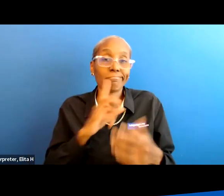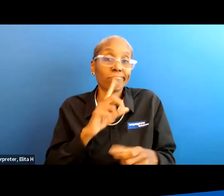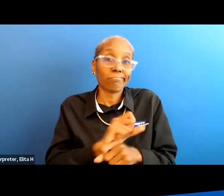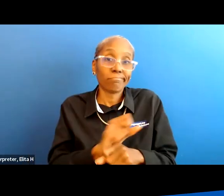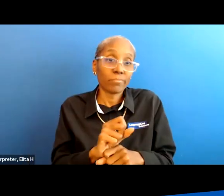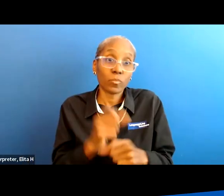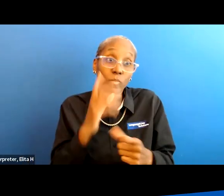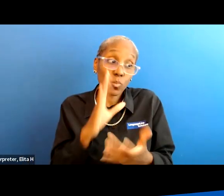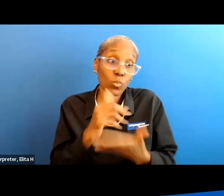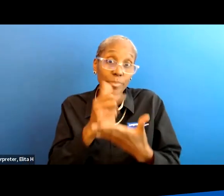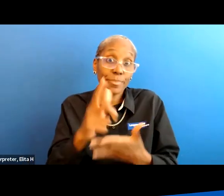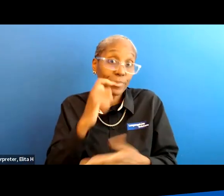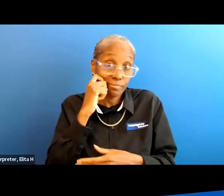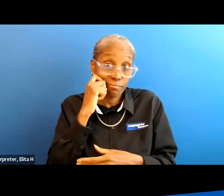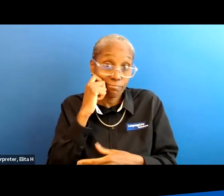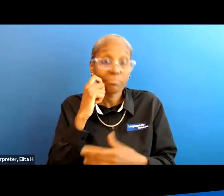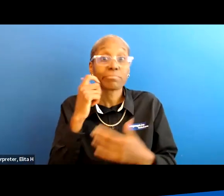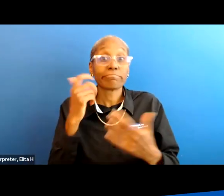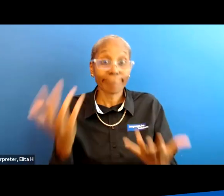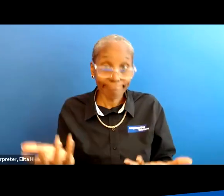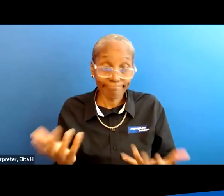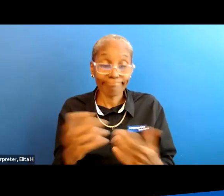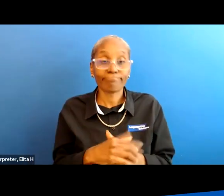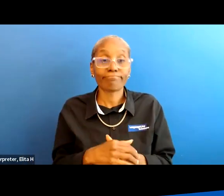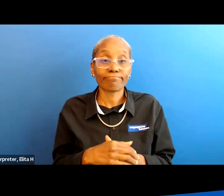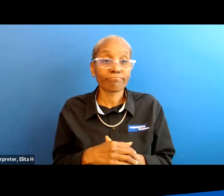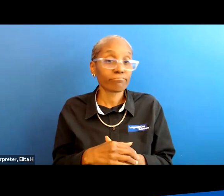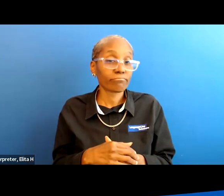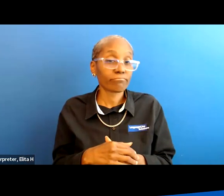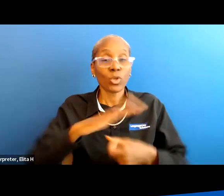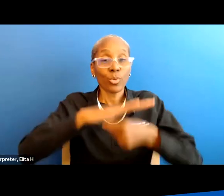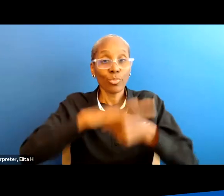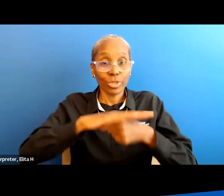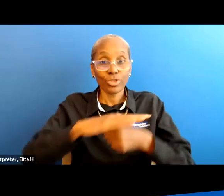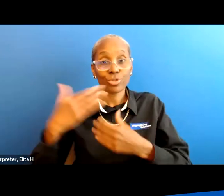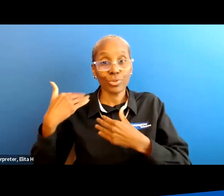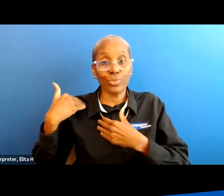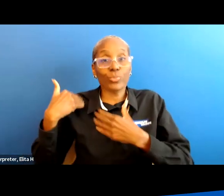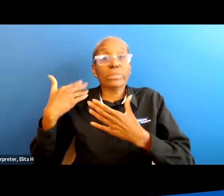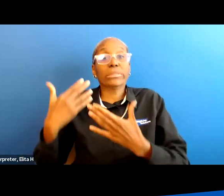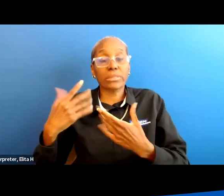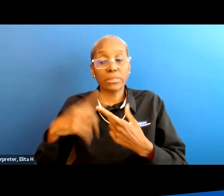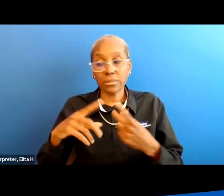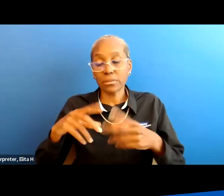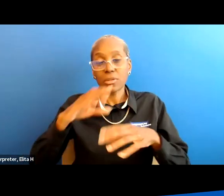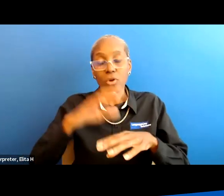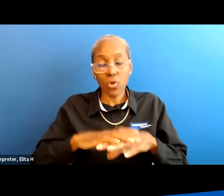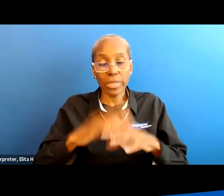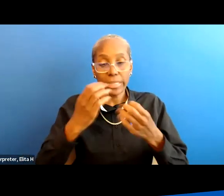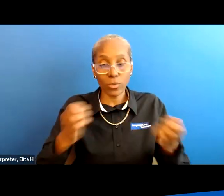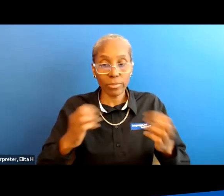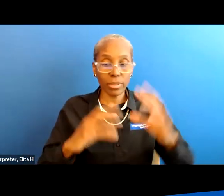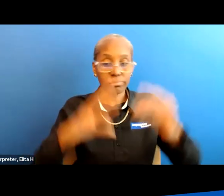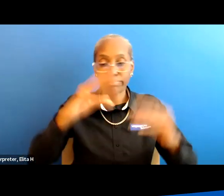thing that's going to help your skin is to do your pressure releases be on the pressure dispersing equipment